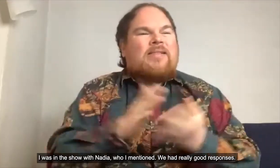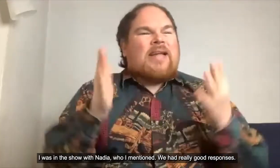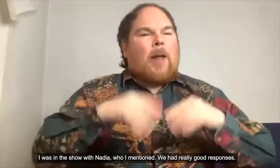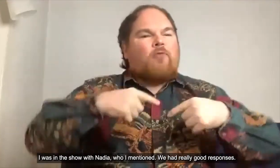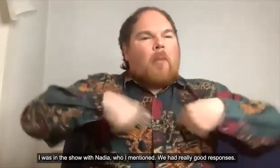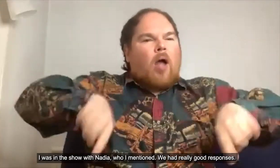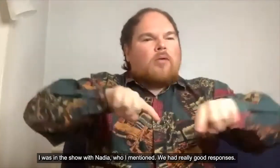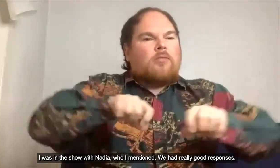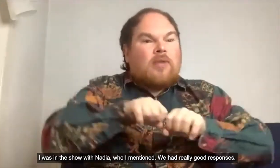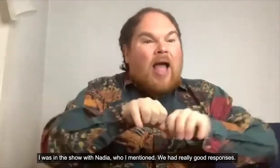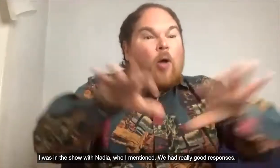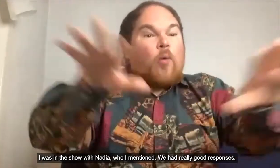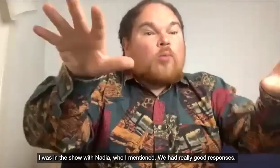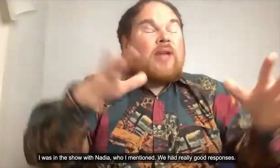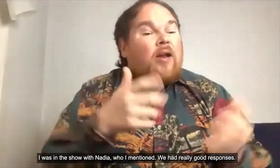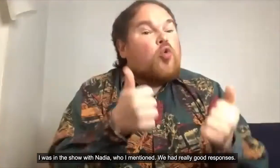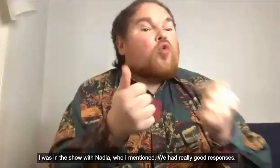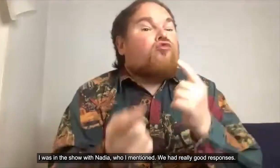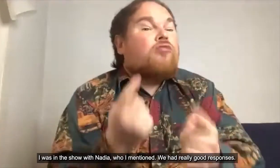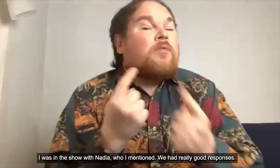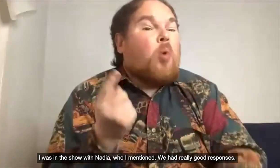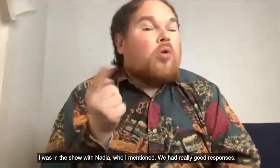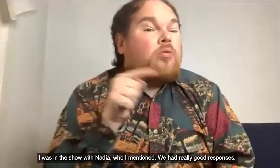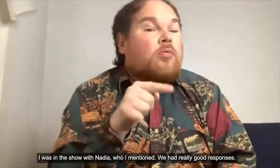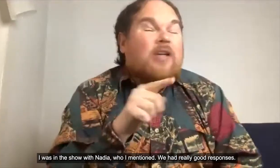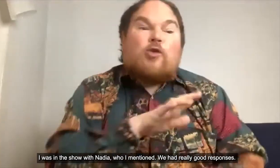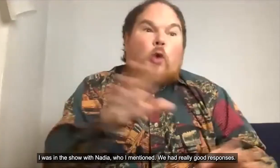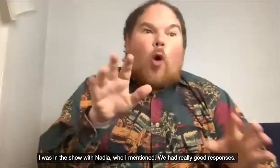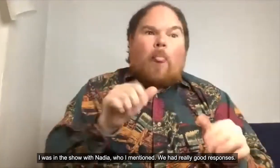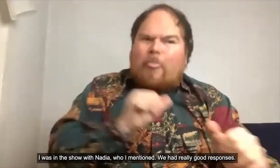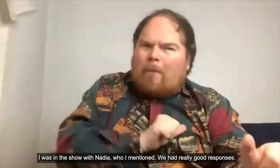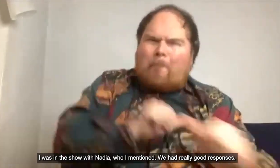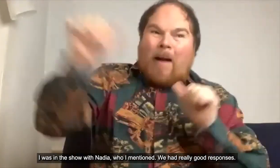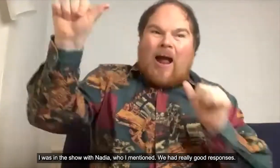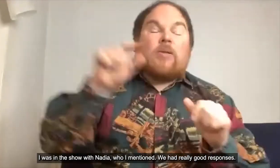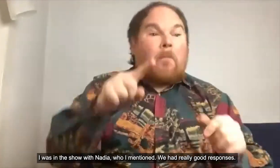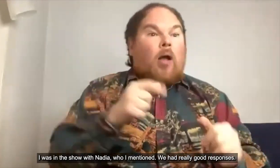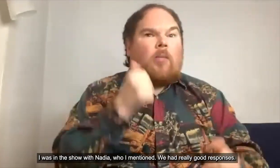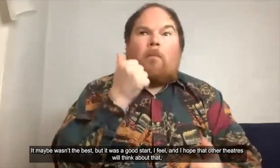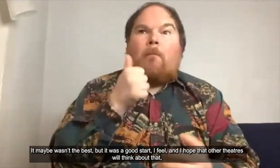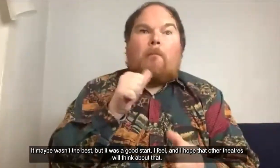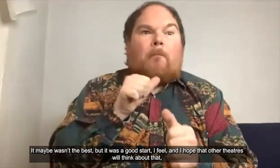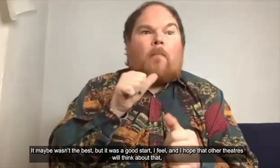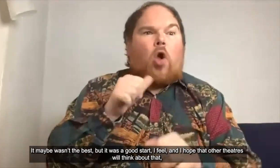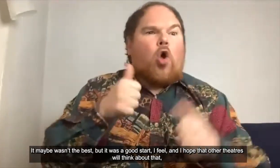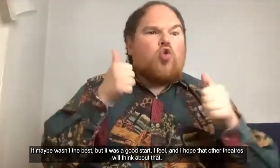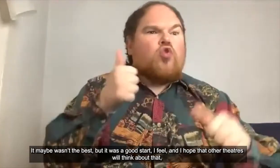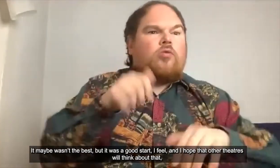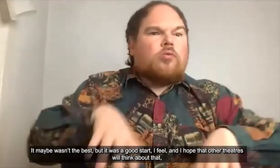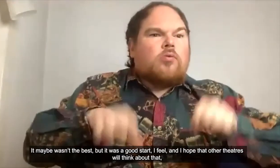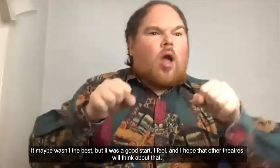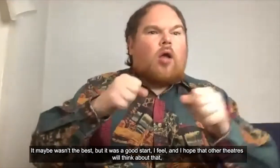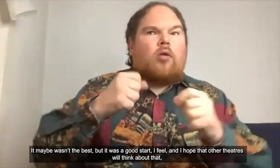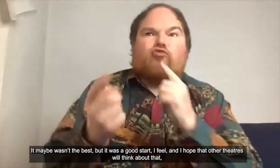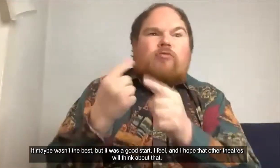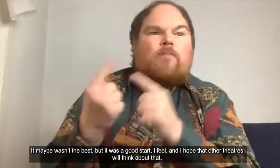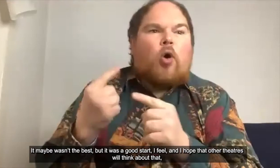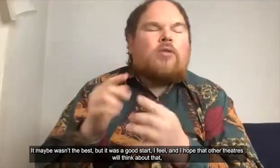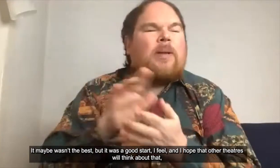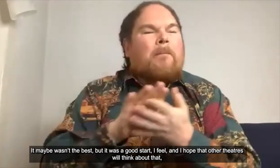Nadia who I mentioned and you know we had really good responses you know maybe it wasn't